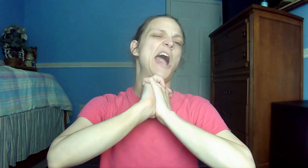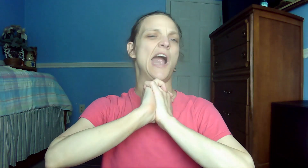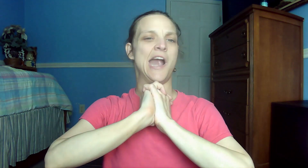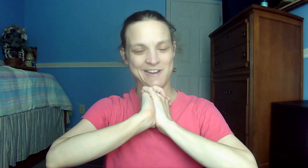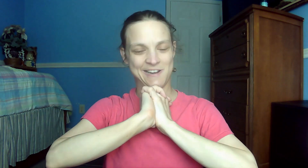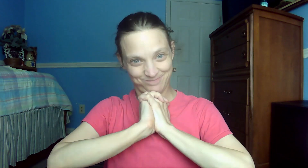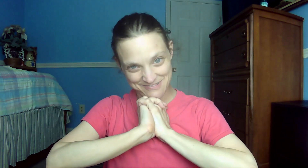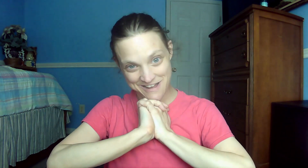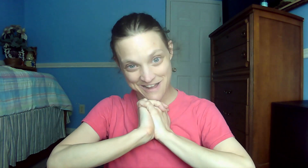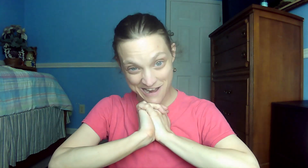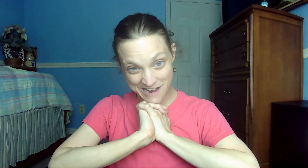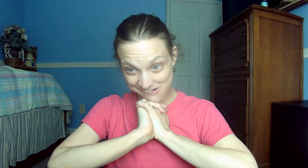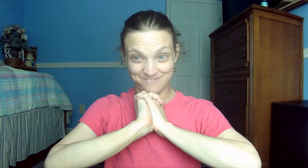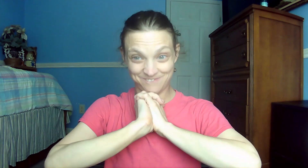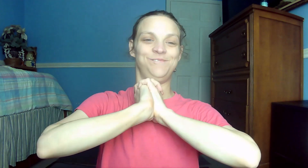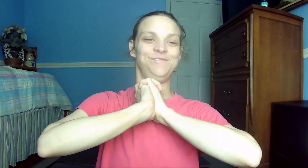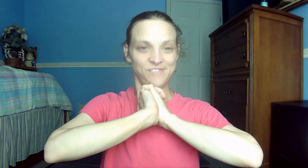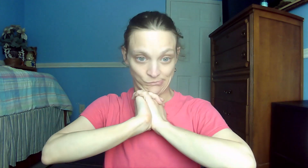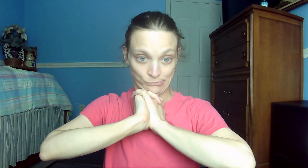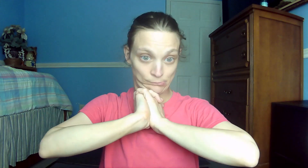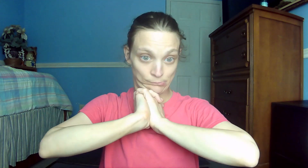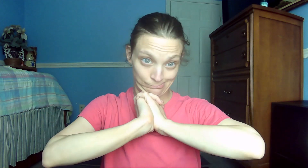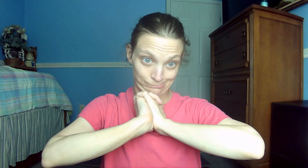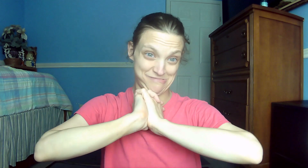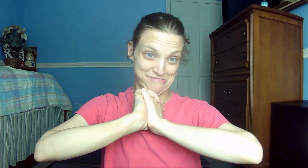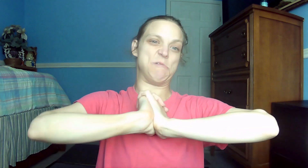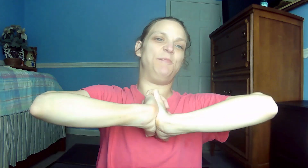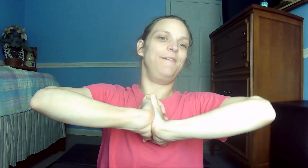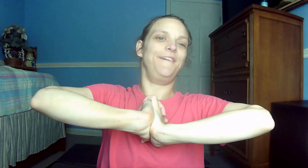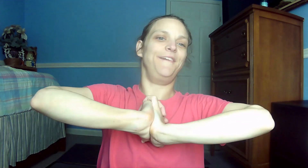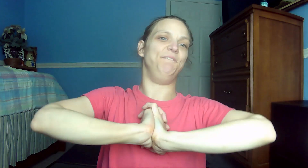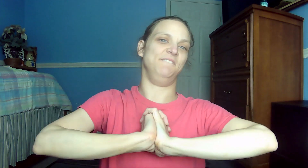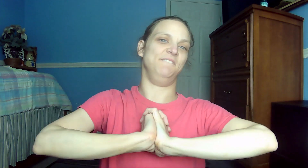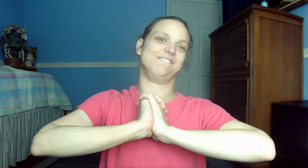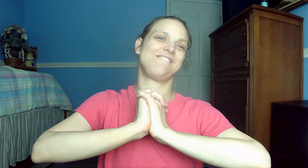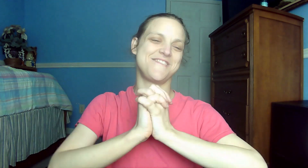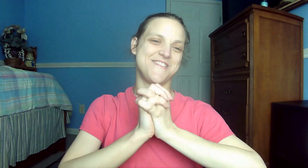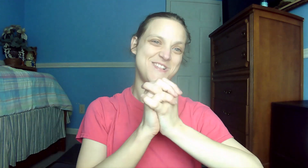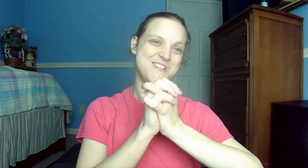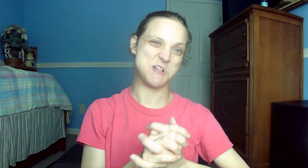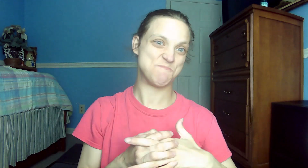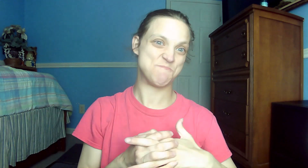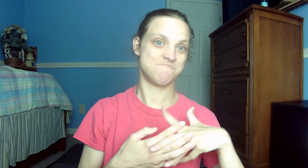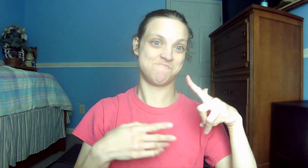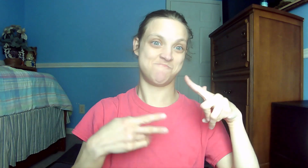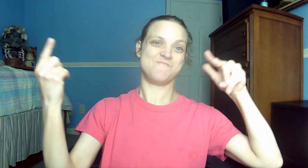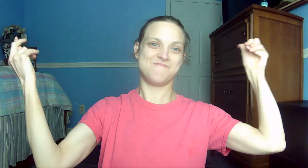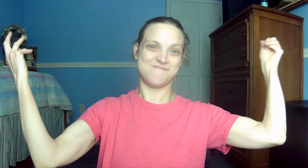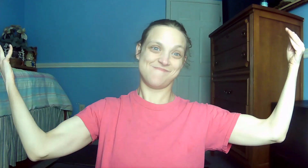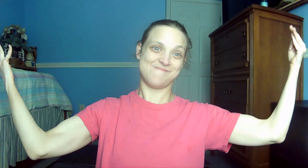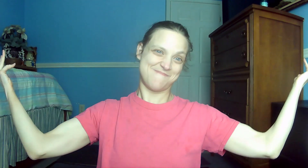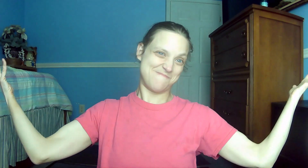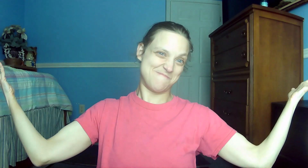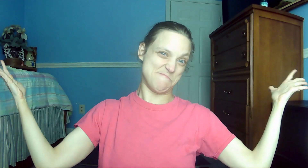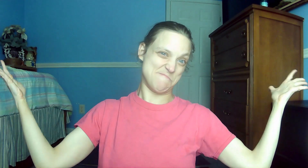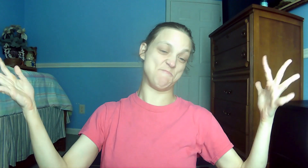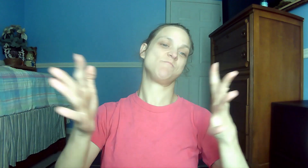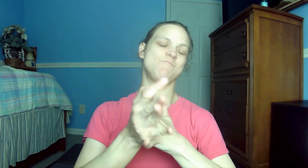24. glory, the glory of the one and only Son, who came from the Father, full of grace and truth.